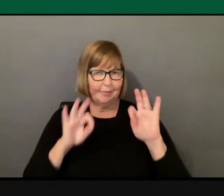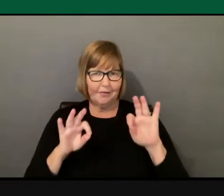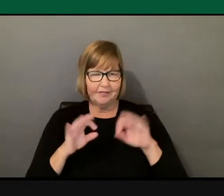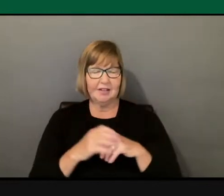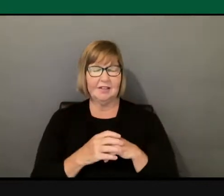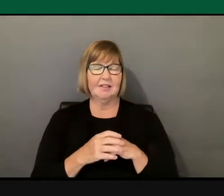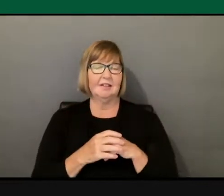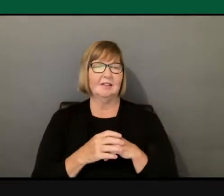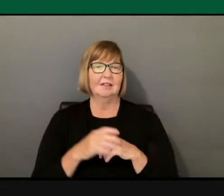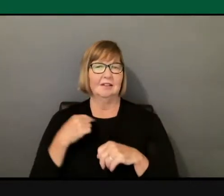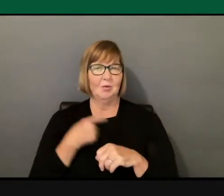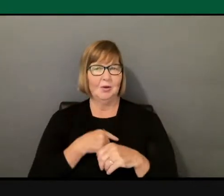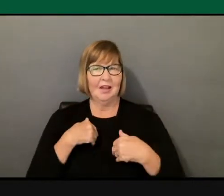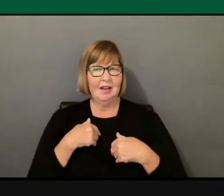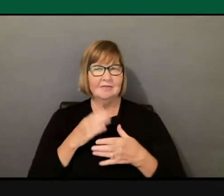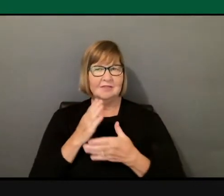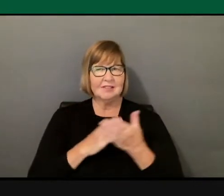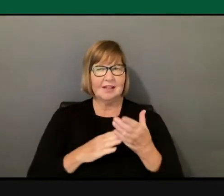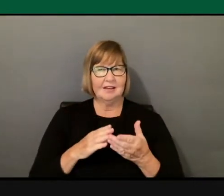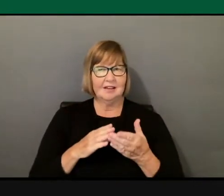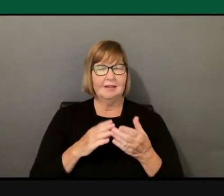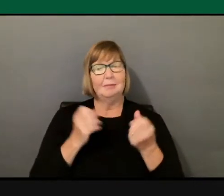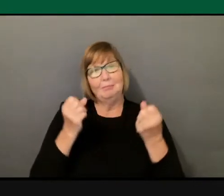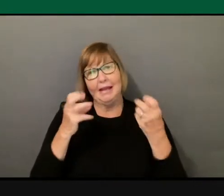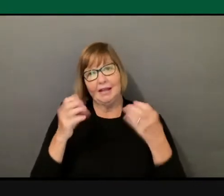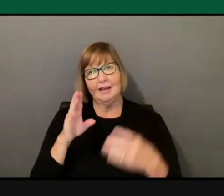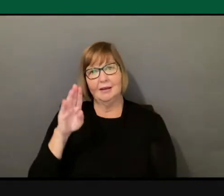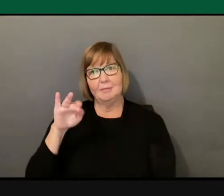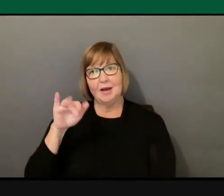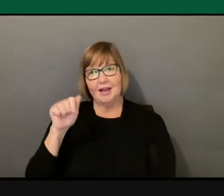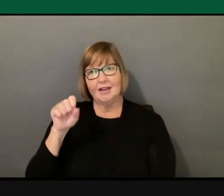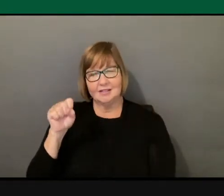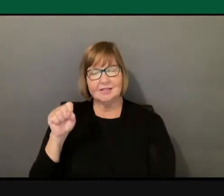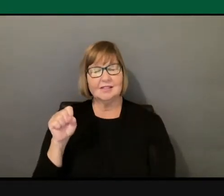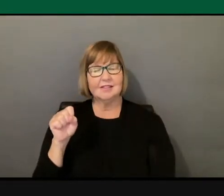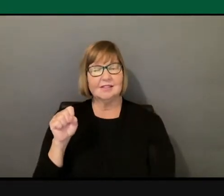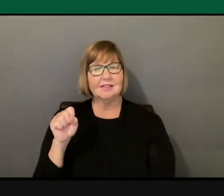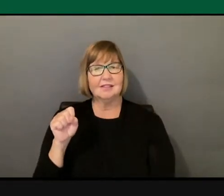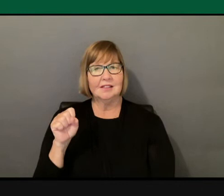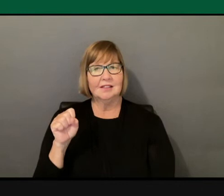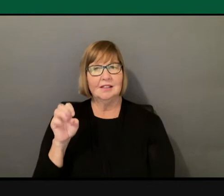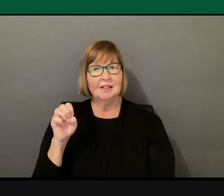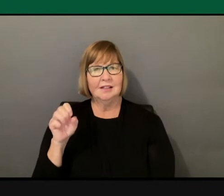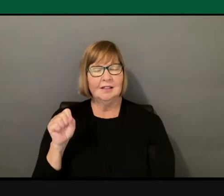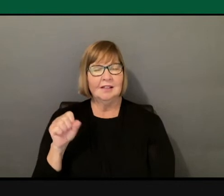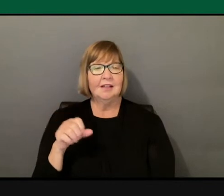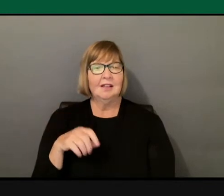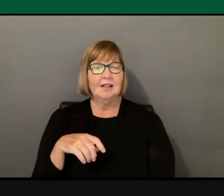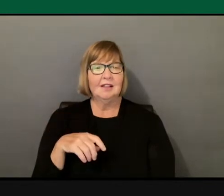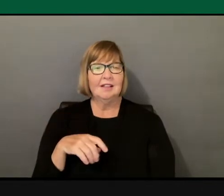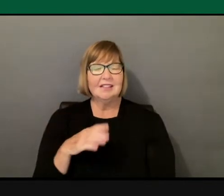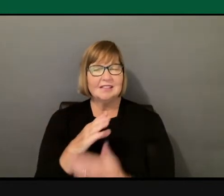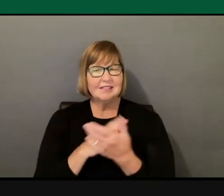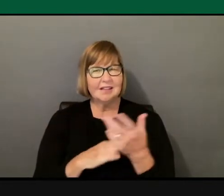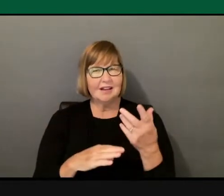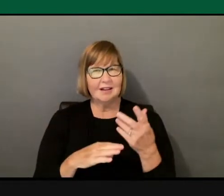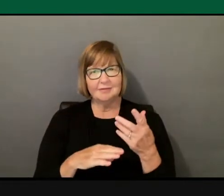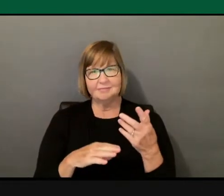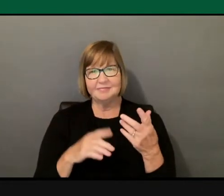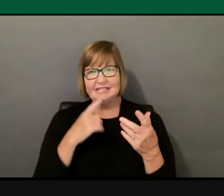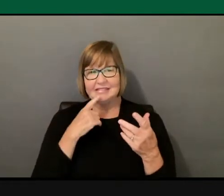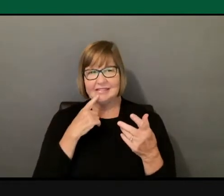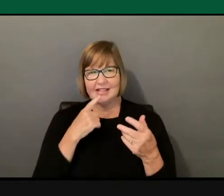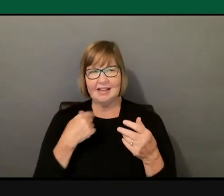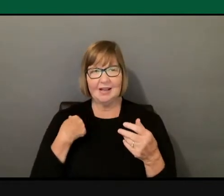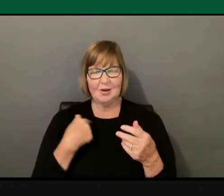and as some people would state that we naturally form